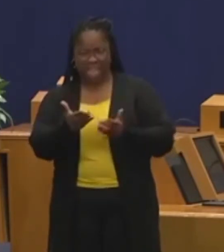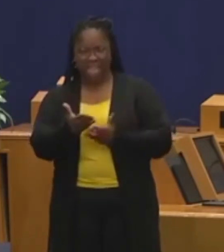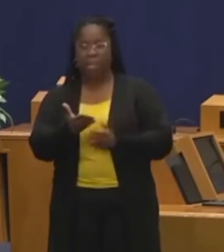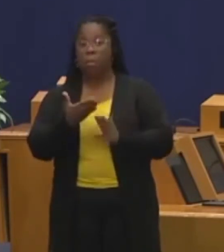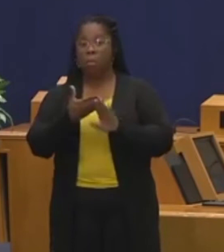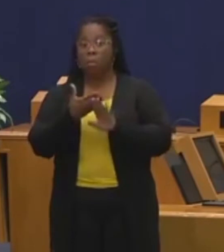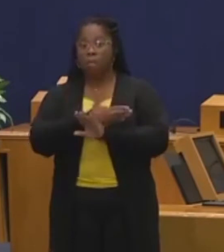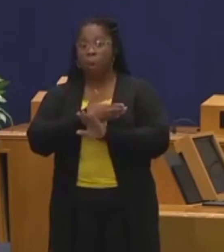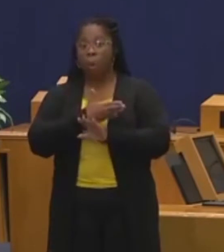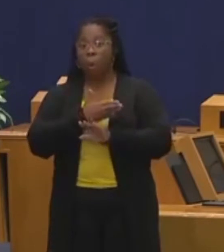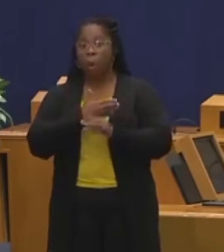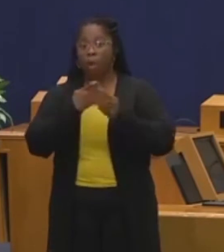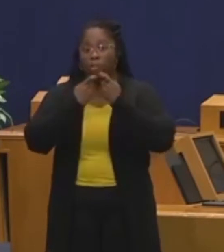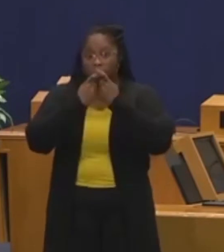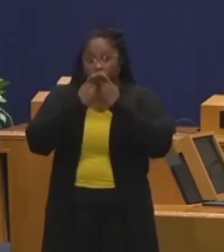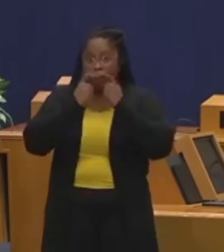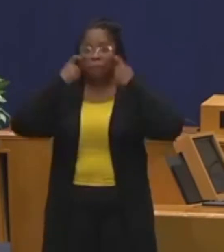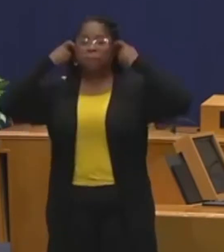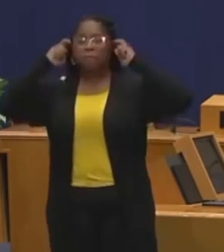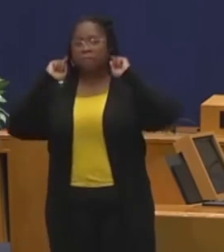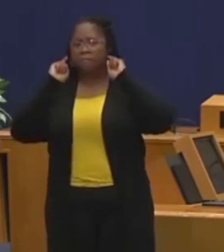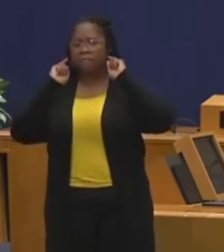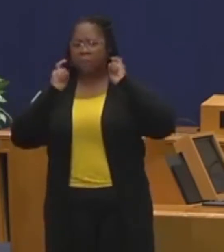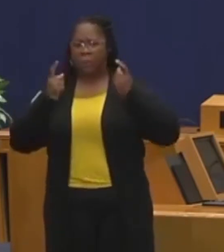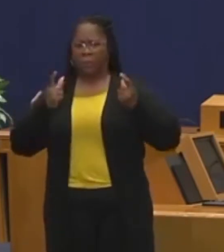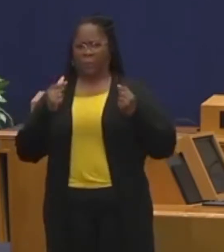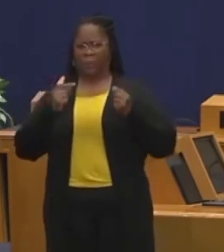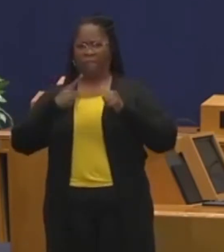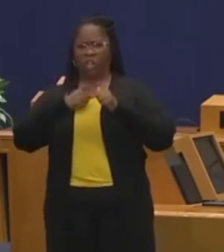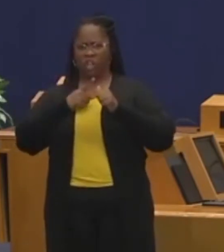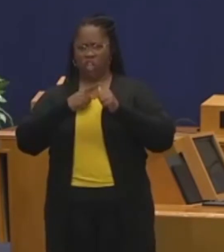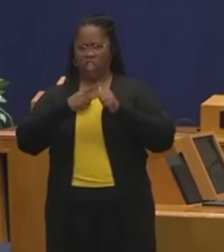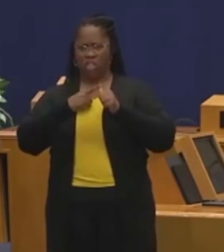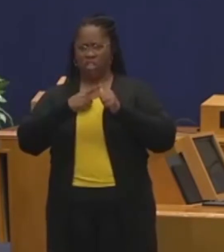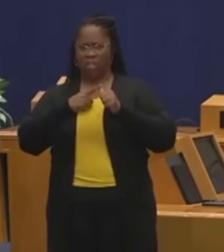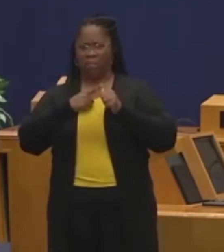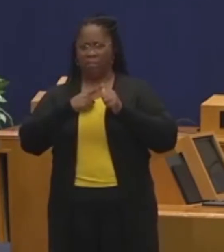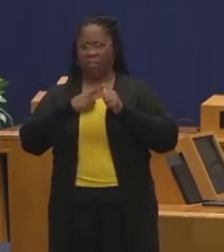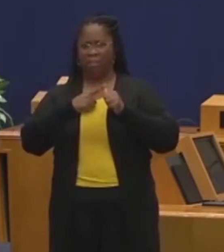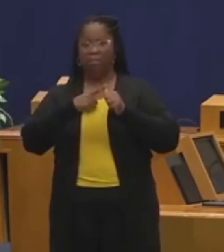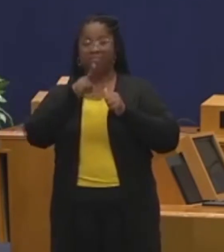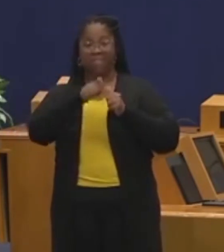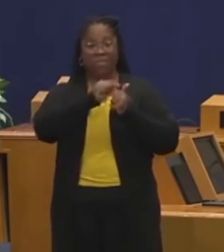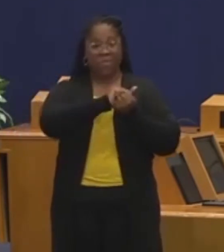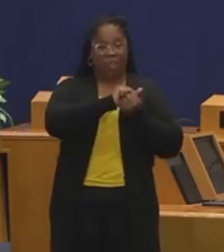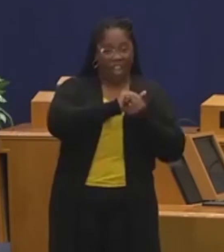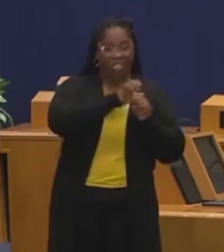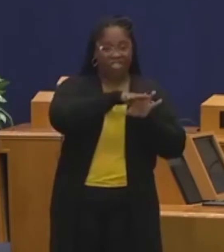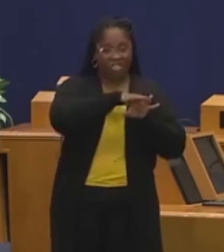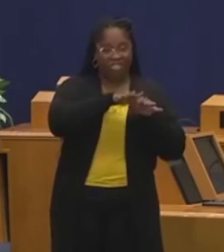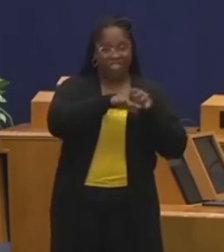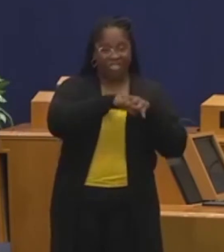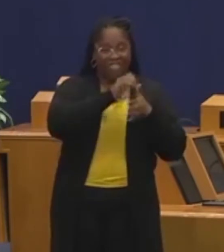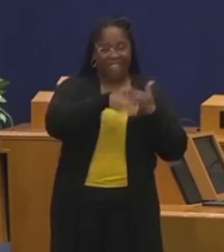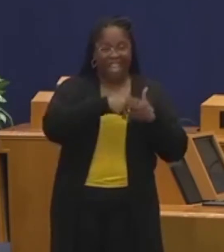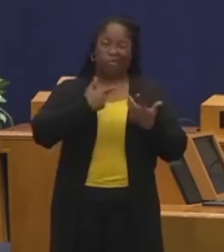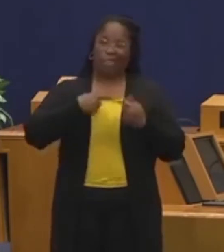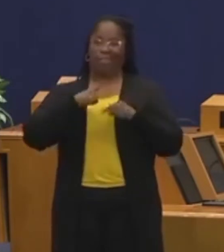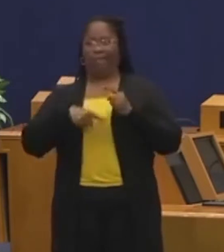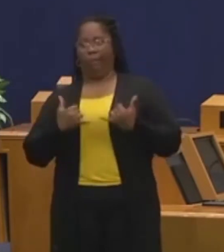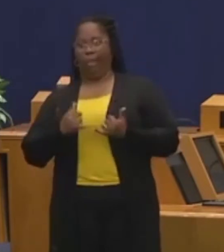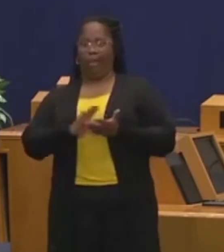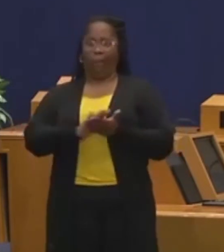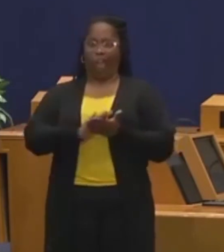you put on your cloth covering for your face, you need to either wash your hands, and I can't wash them now,